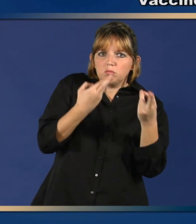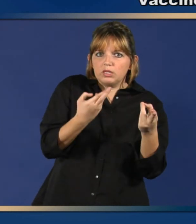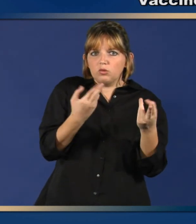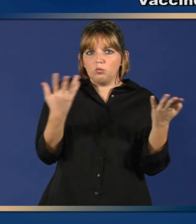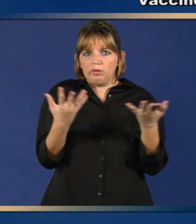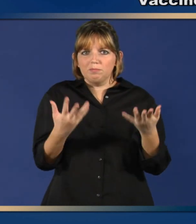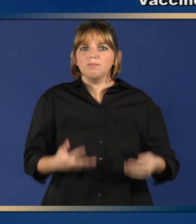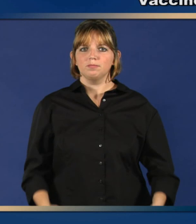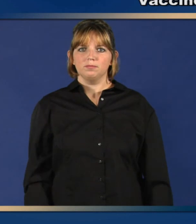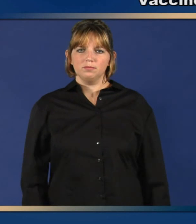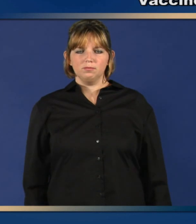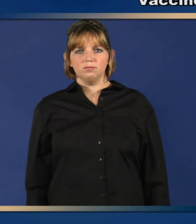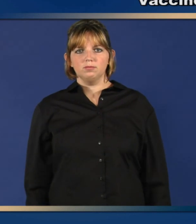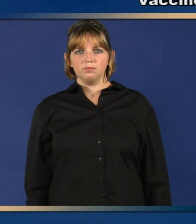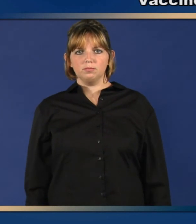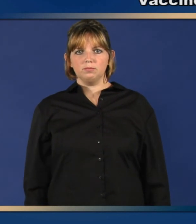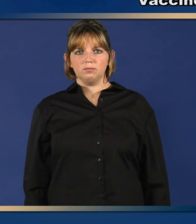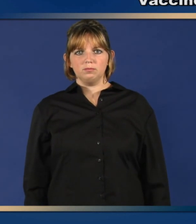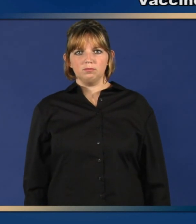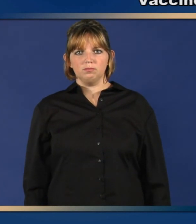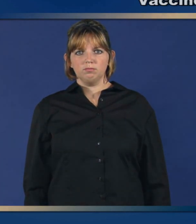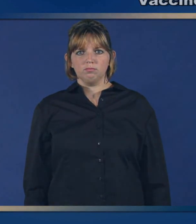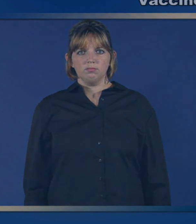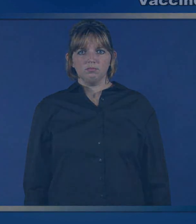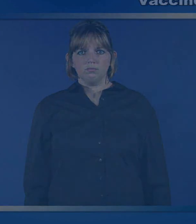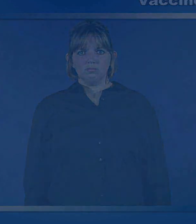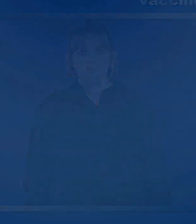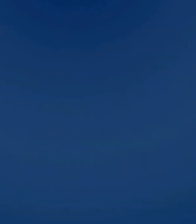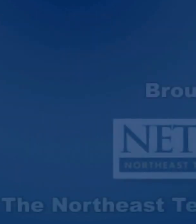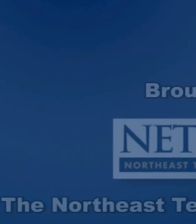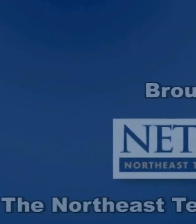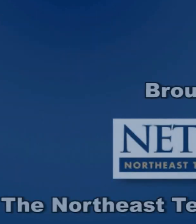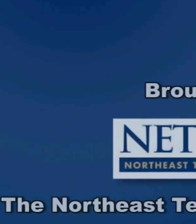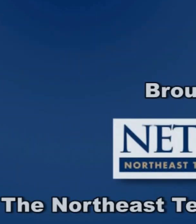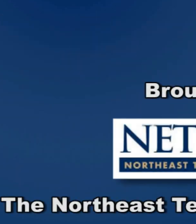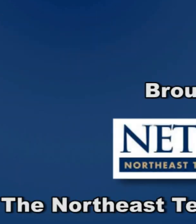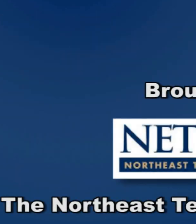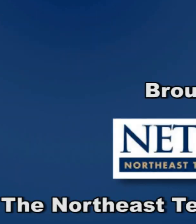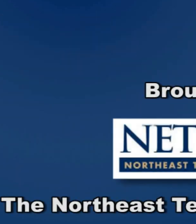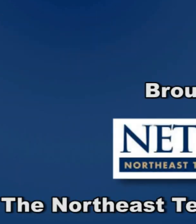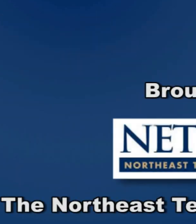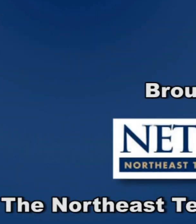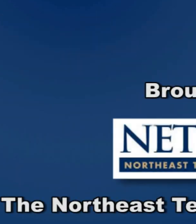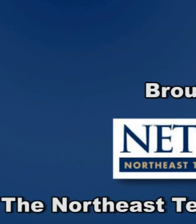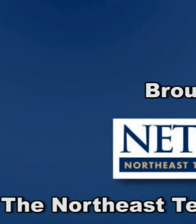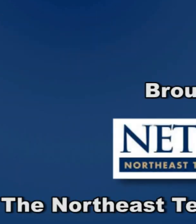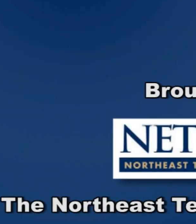You use two, course, For would to venous lifetime you